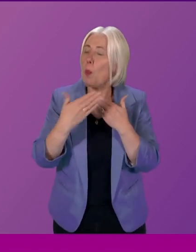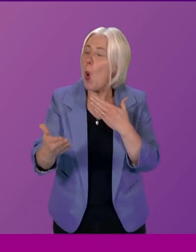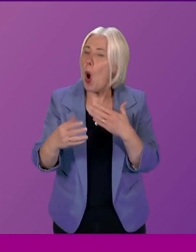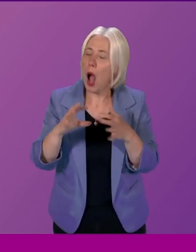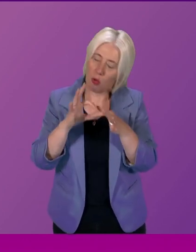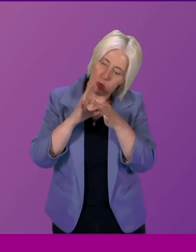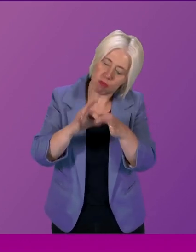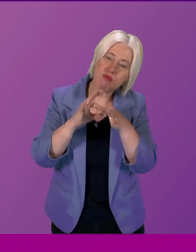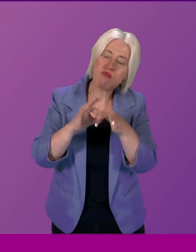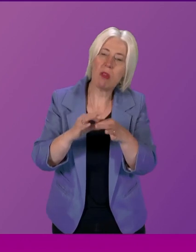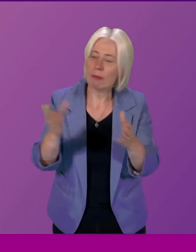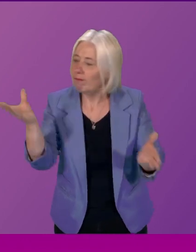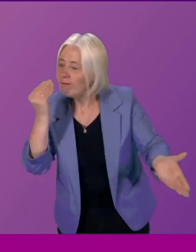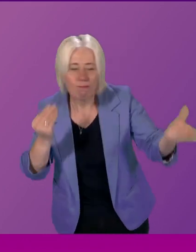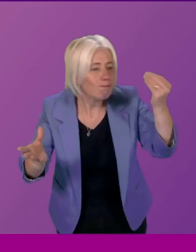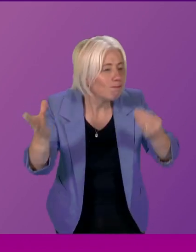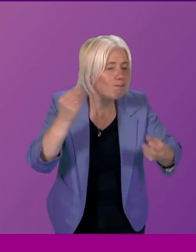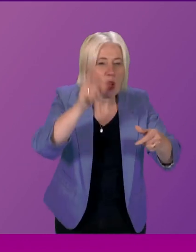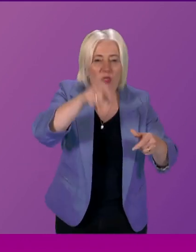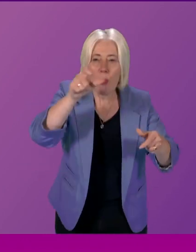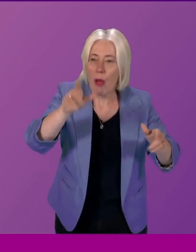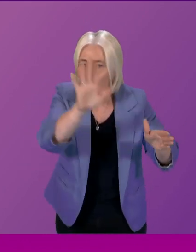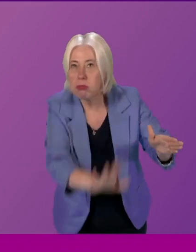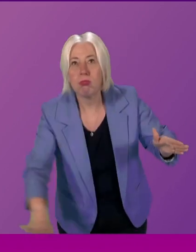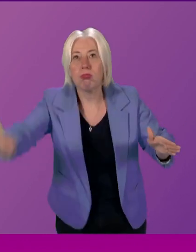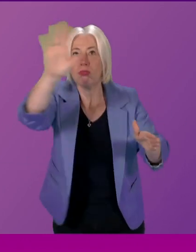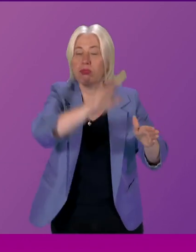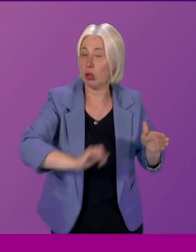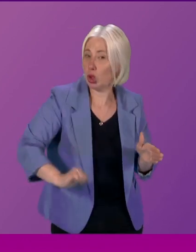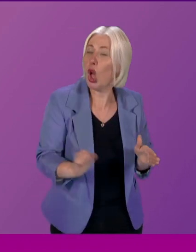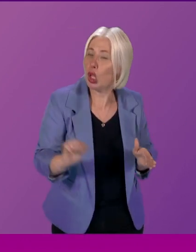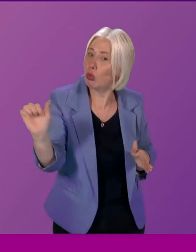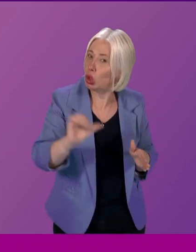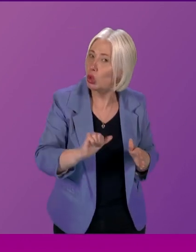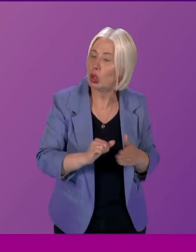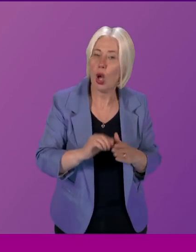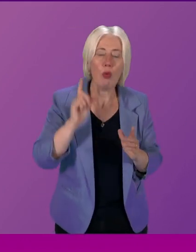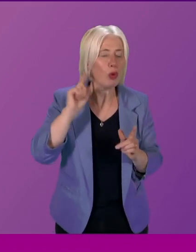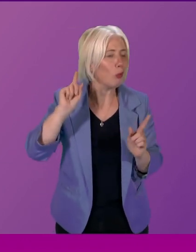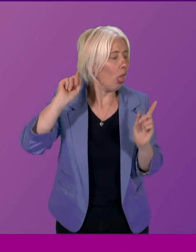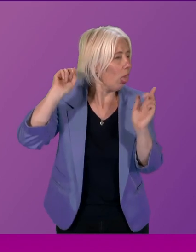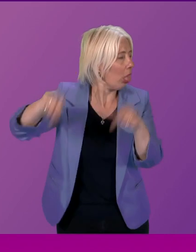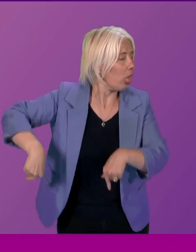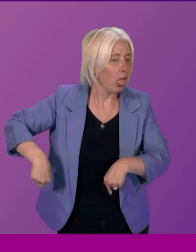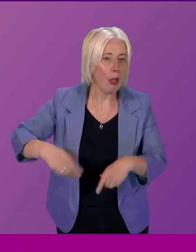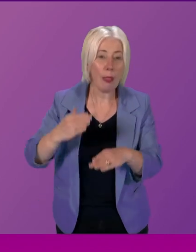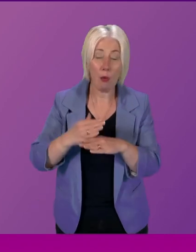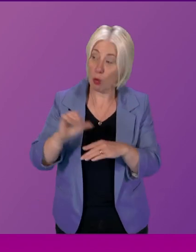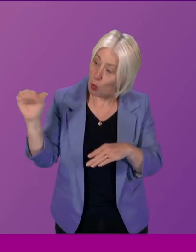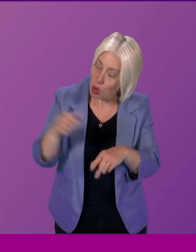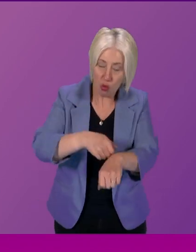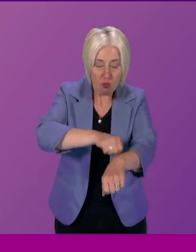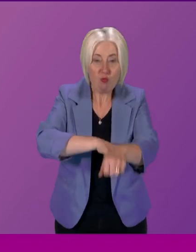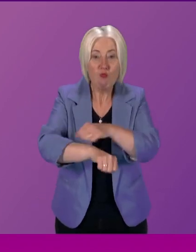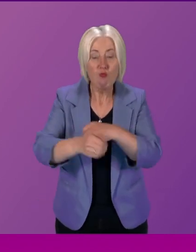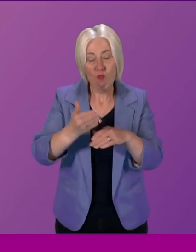and listen to citizens from across Scotland and to ensure that we don't put off that work and we seek to do as much as we can in the remaining